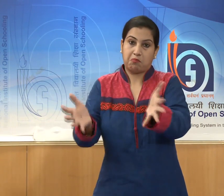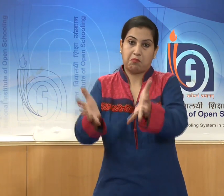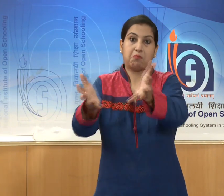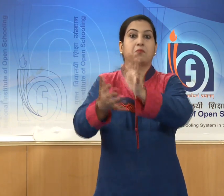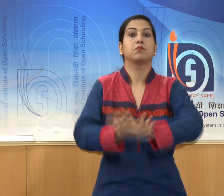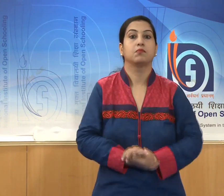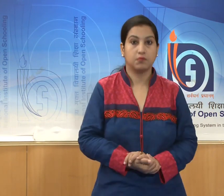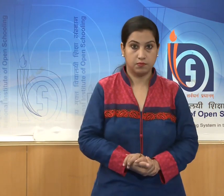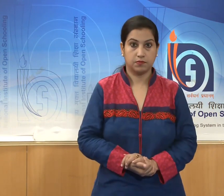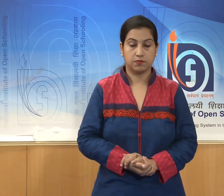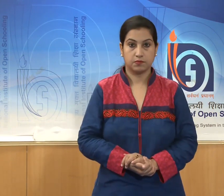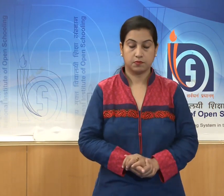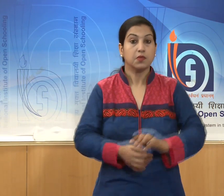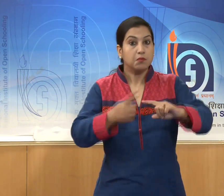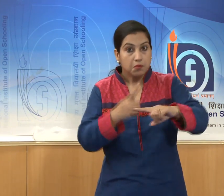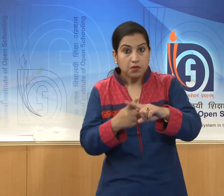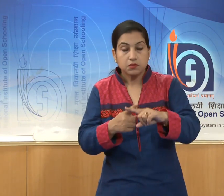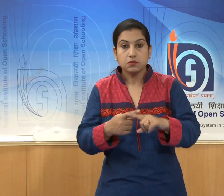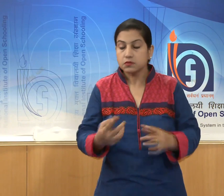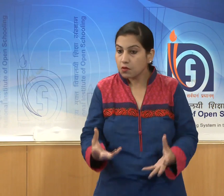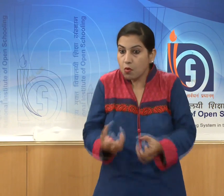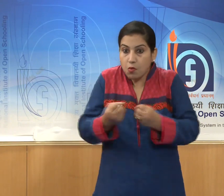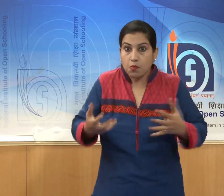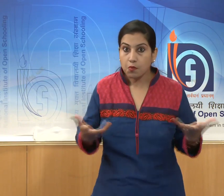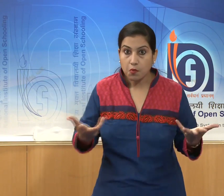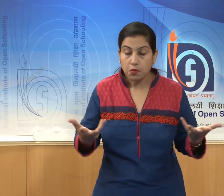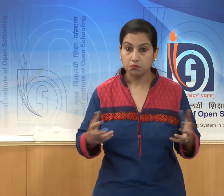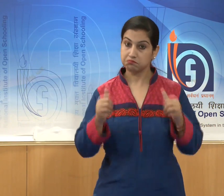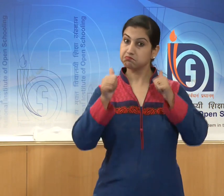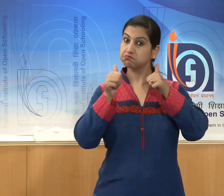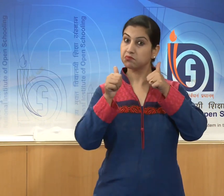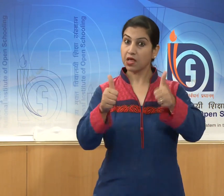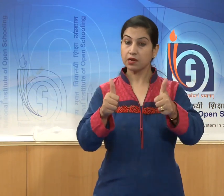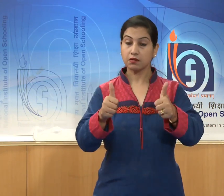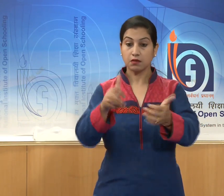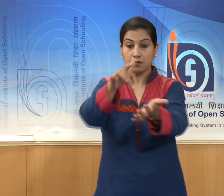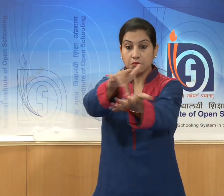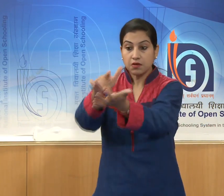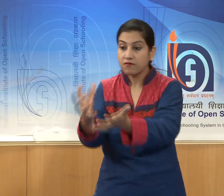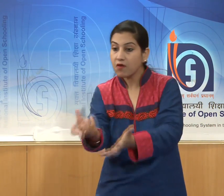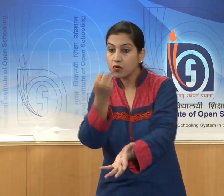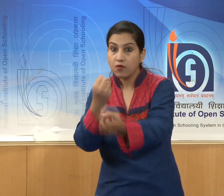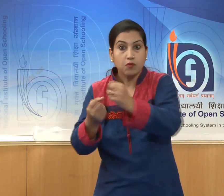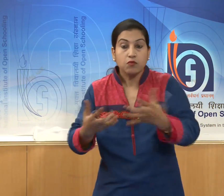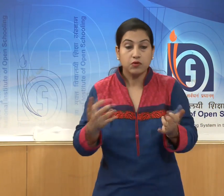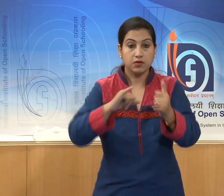And we got the great stupa and sculptures